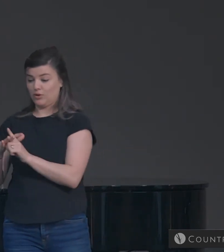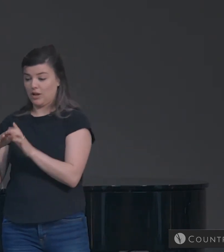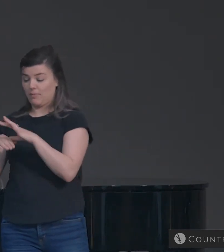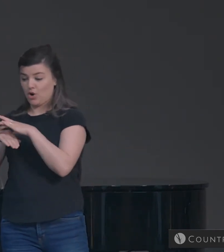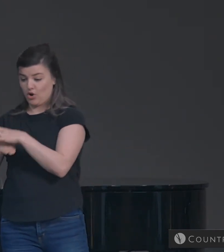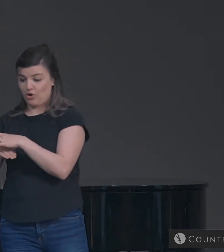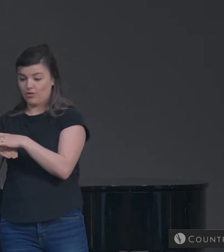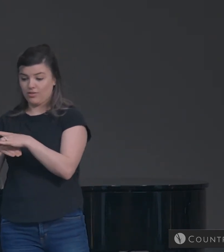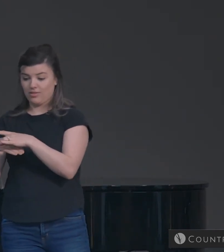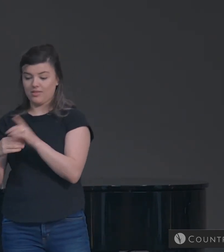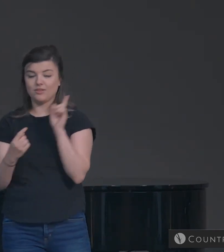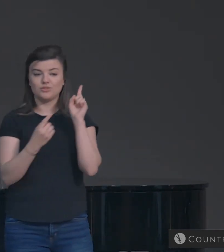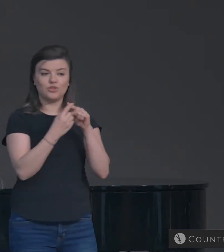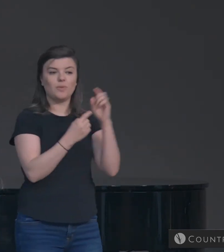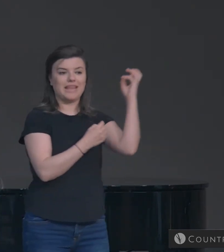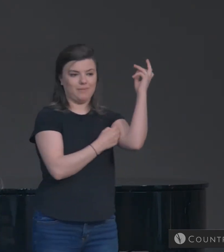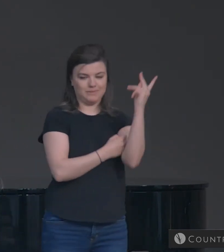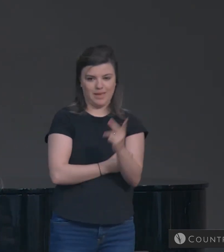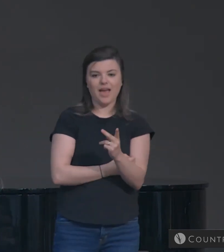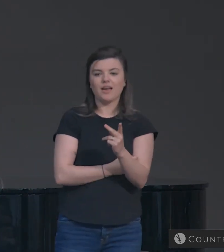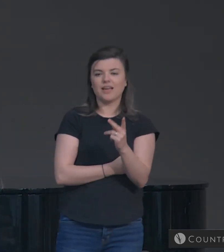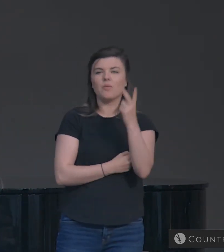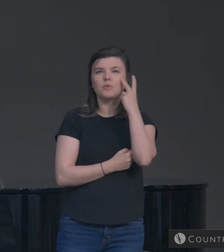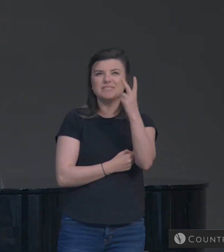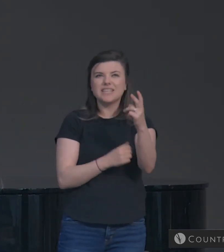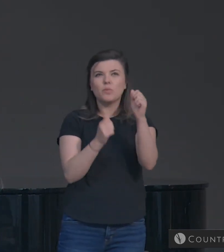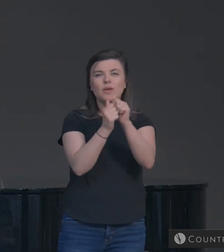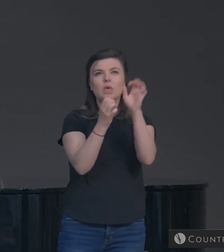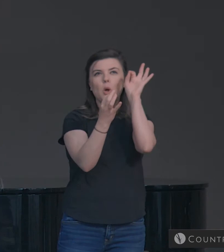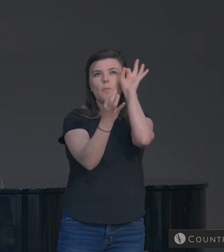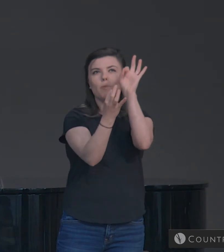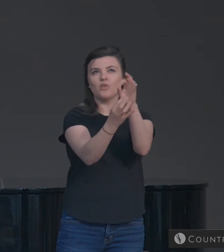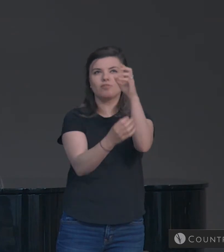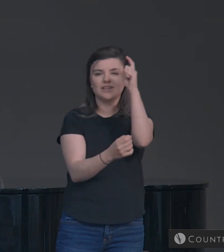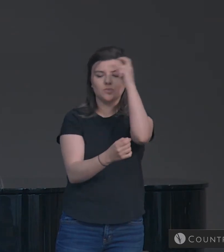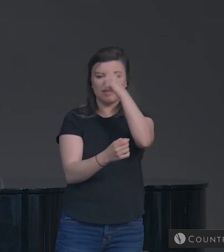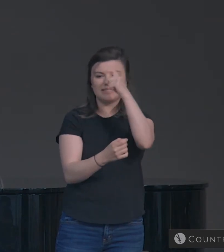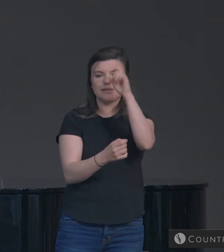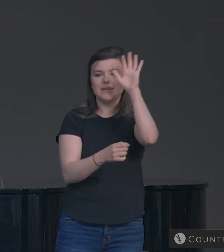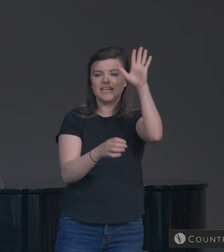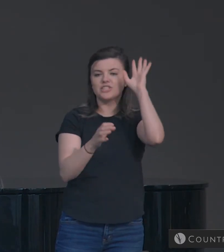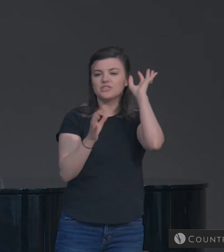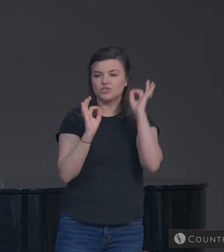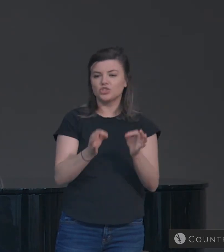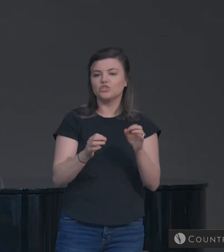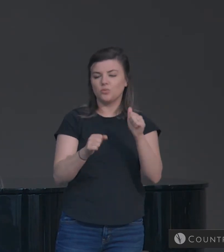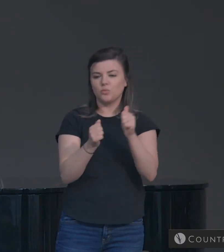And we'll see the perfect wisdom in God's choice of timing.